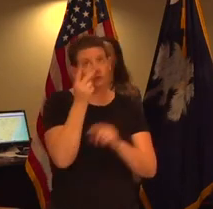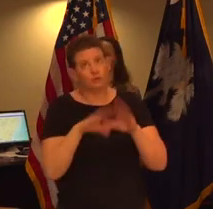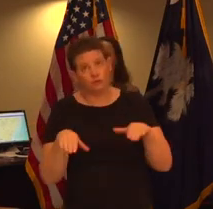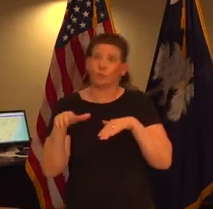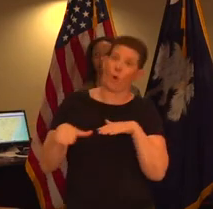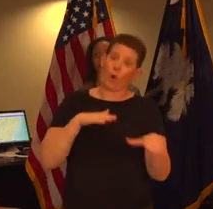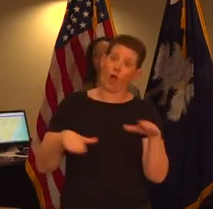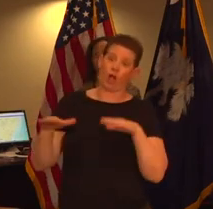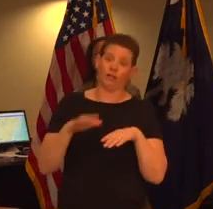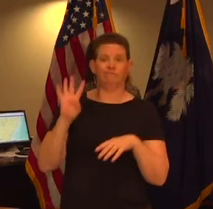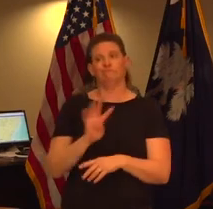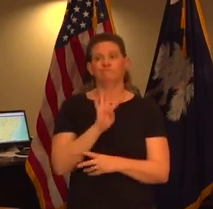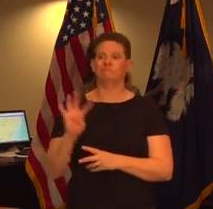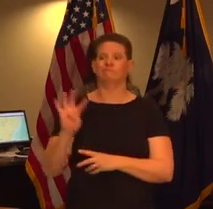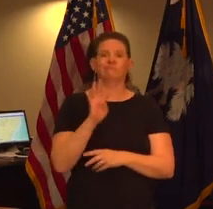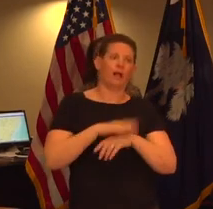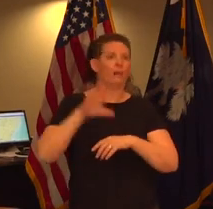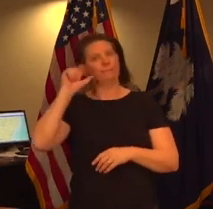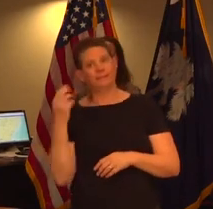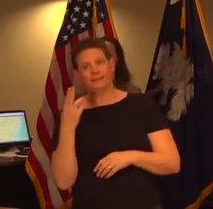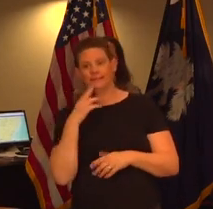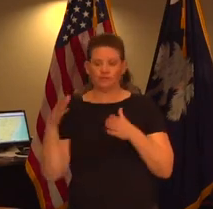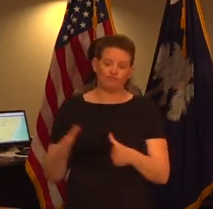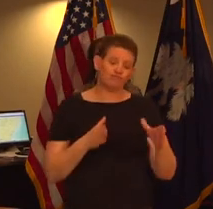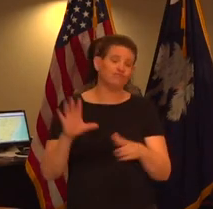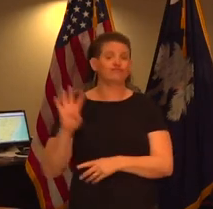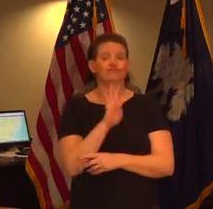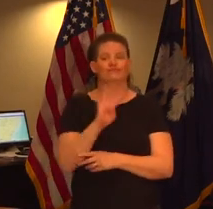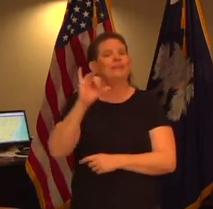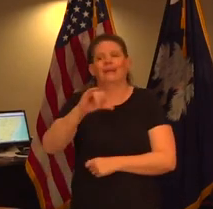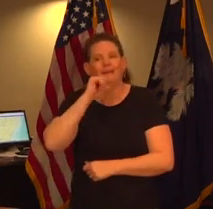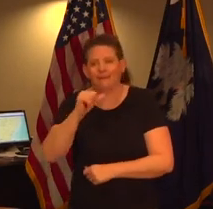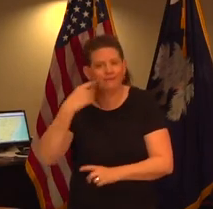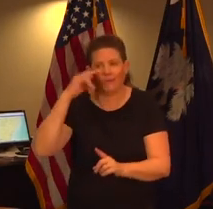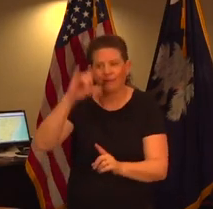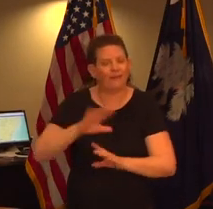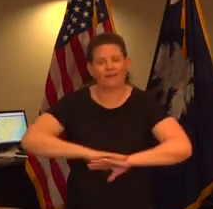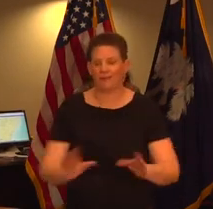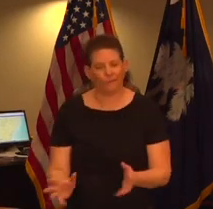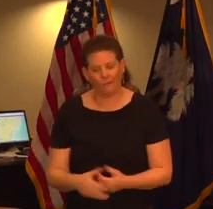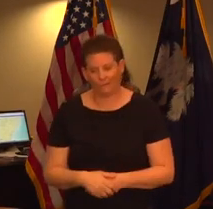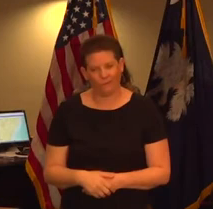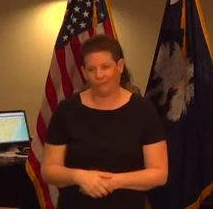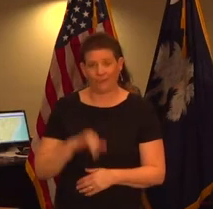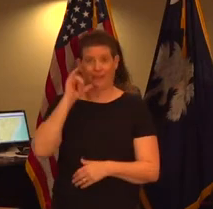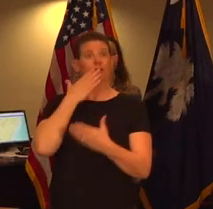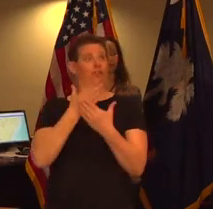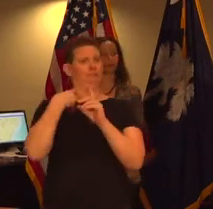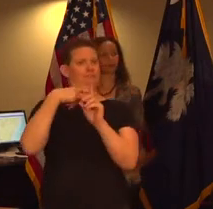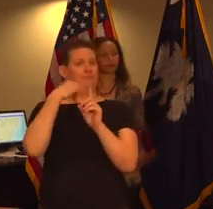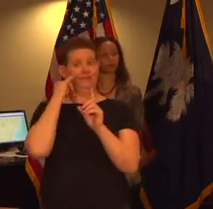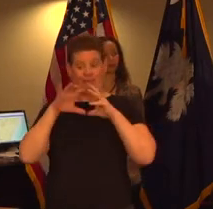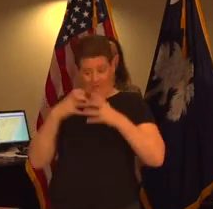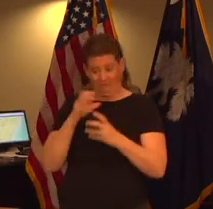walking along the beach or the sidewalk is not what a criminal law is aimed for in fact that's a very good thing as long as they